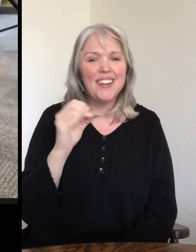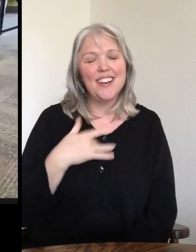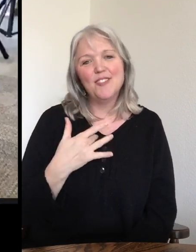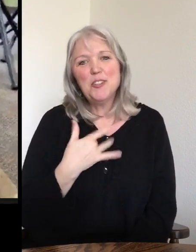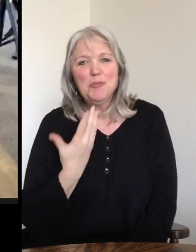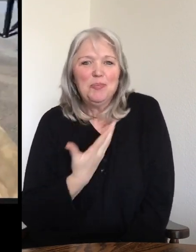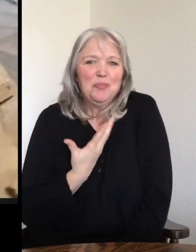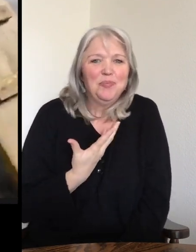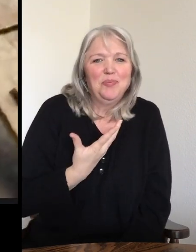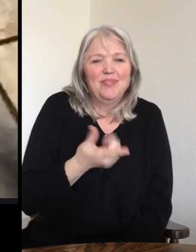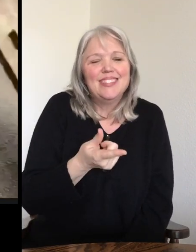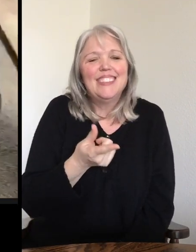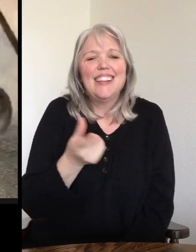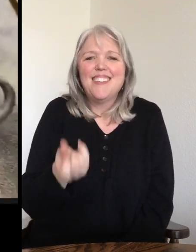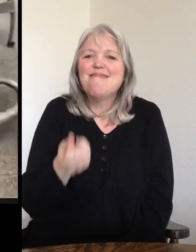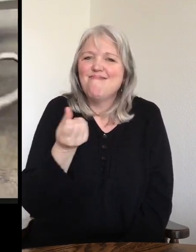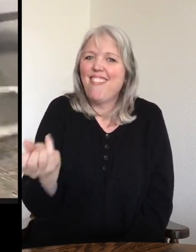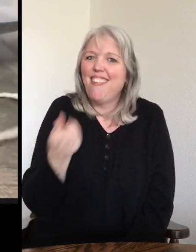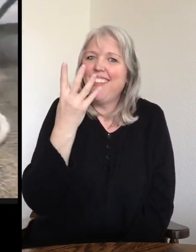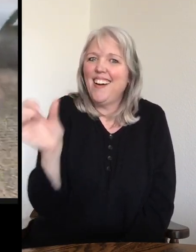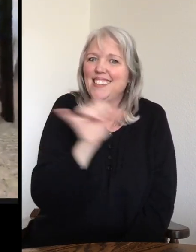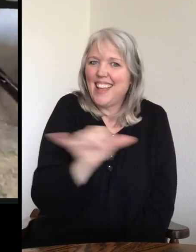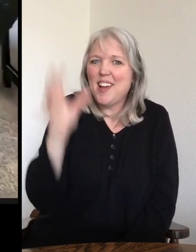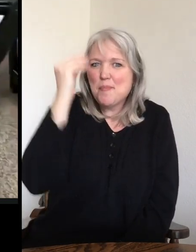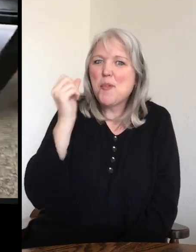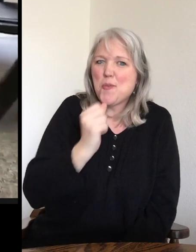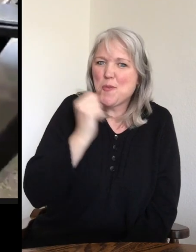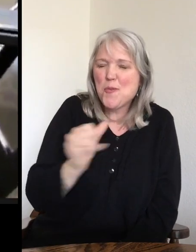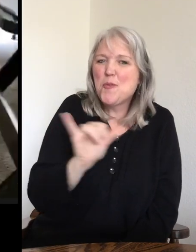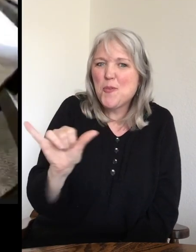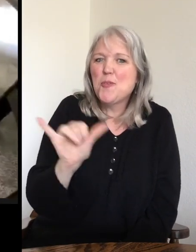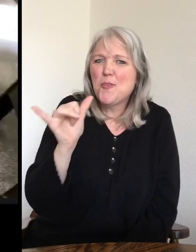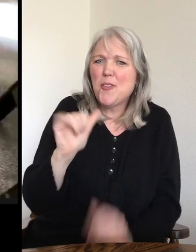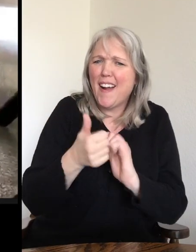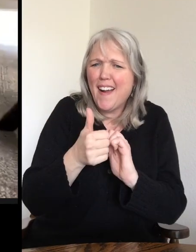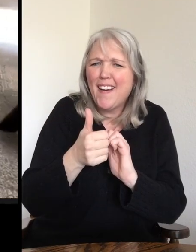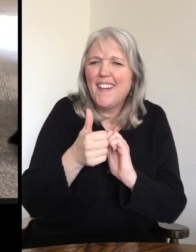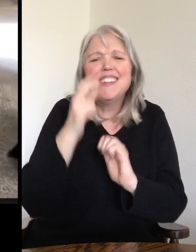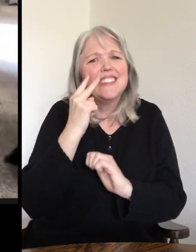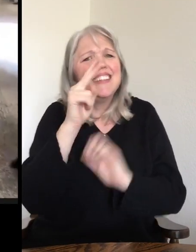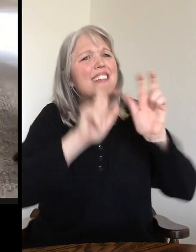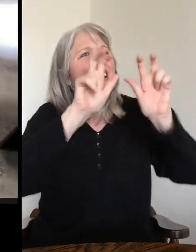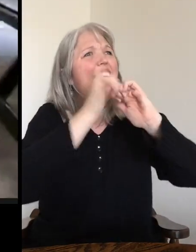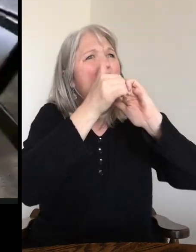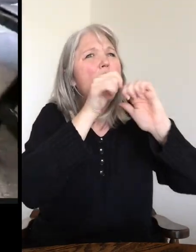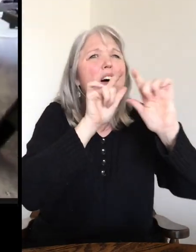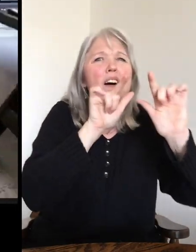feel like he's a lot like a lot of the little boys and girls I know in that as soon as he sees a way to climb up something, he likes to choose the